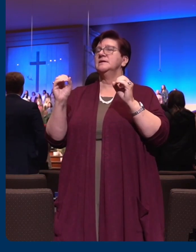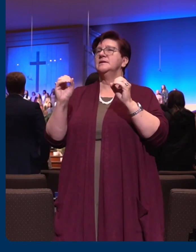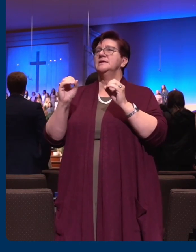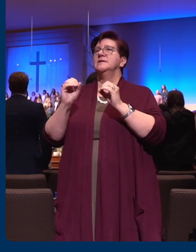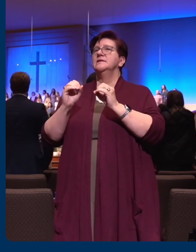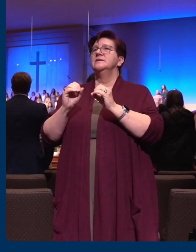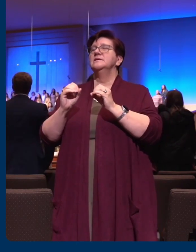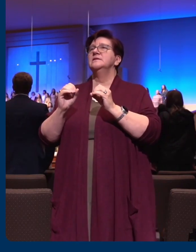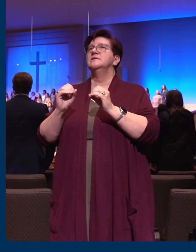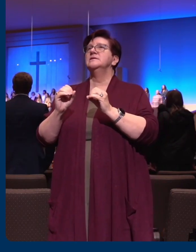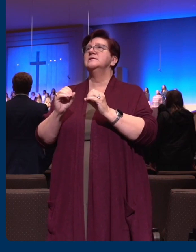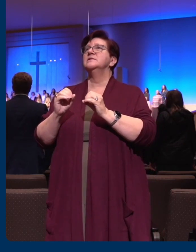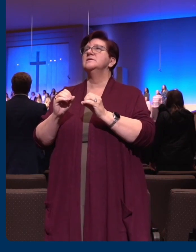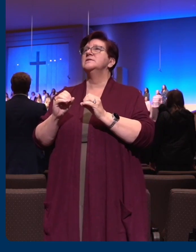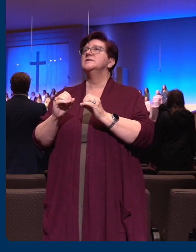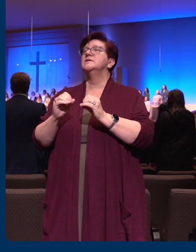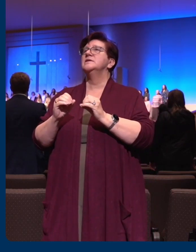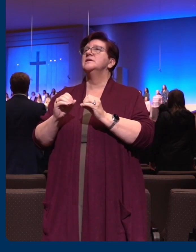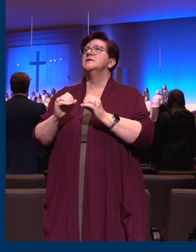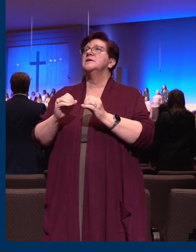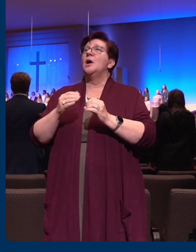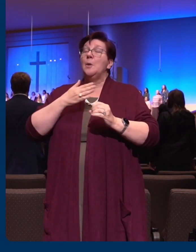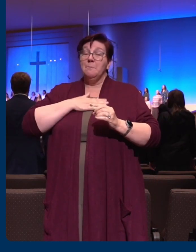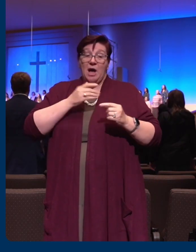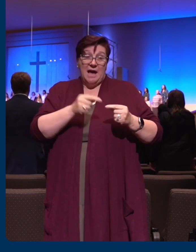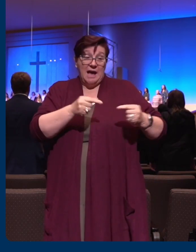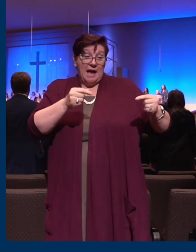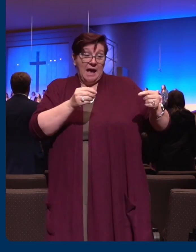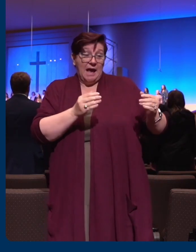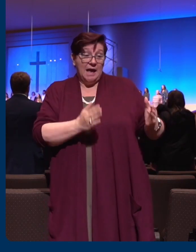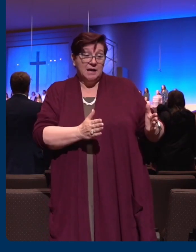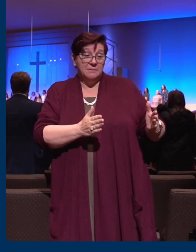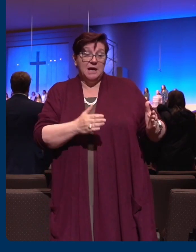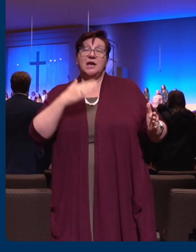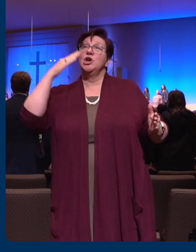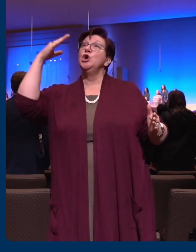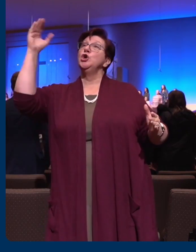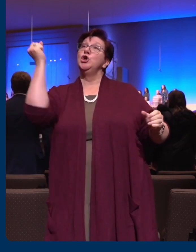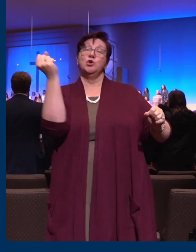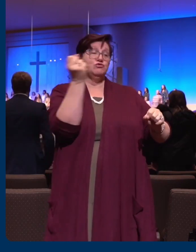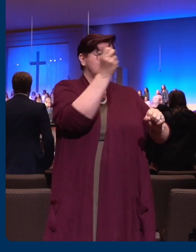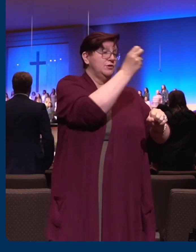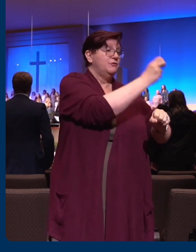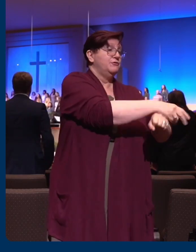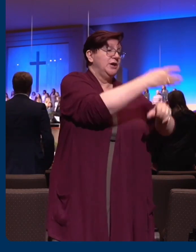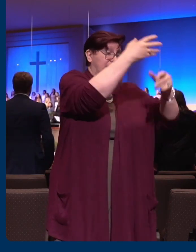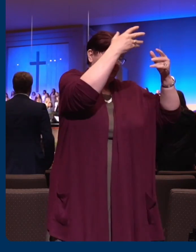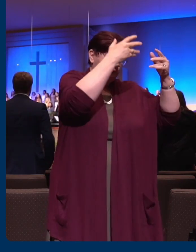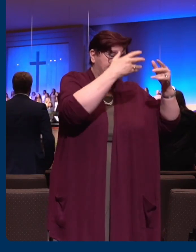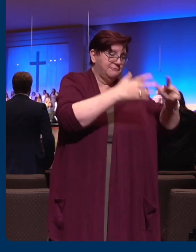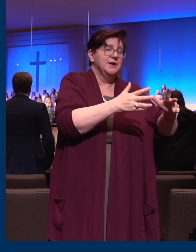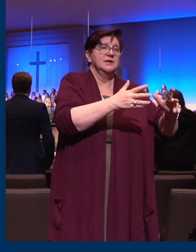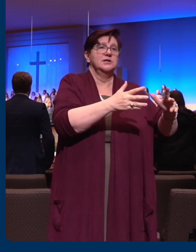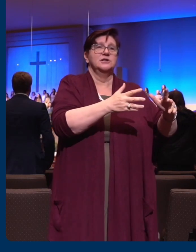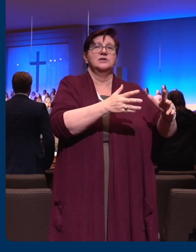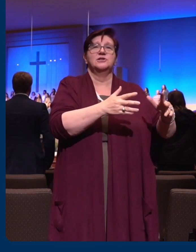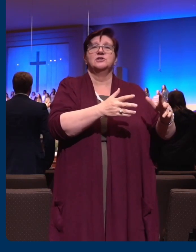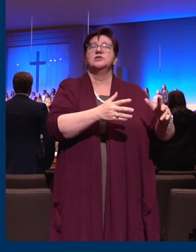You crush the enemy underneath my feet. You are